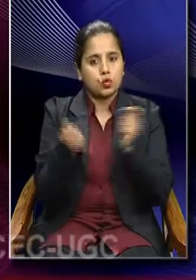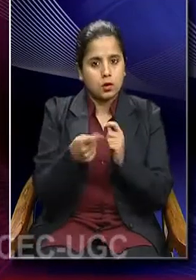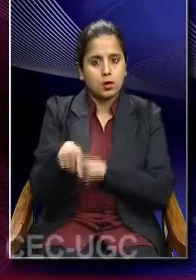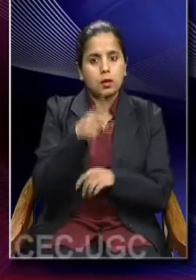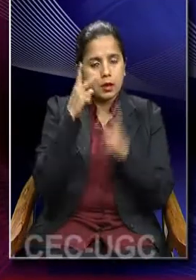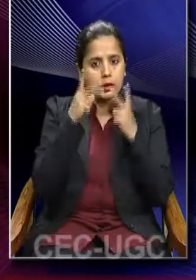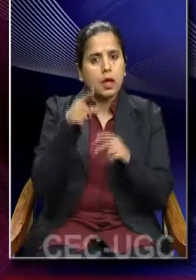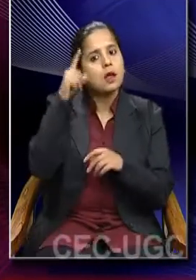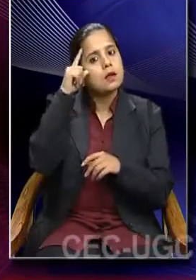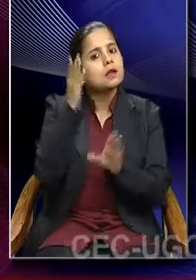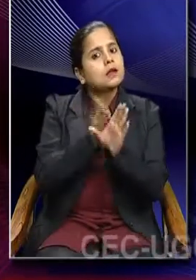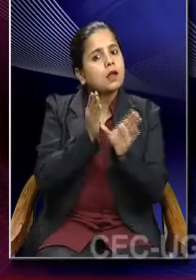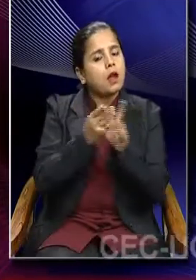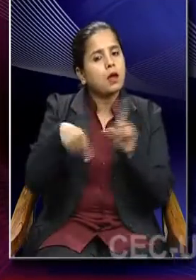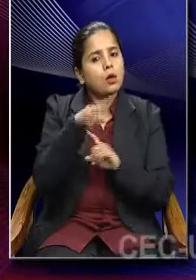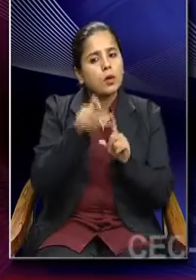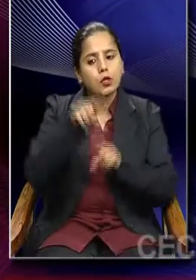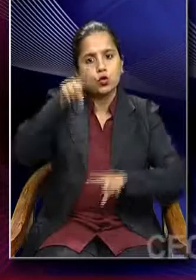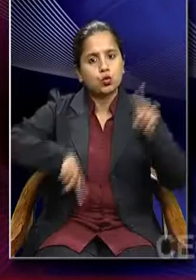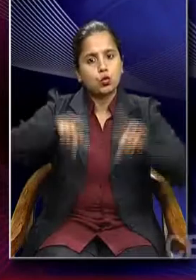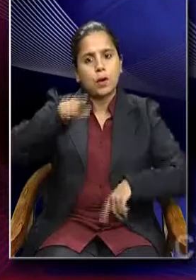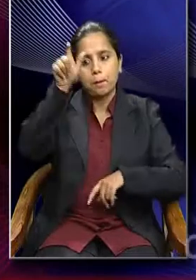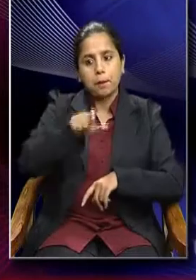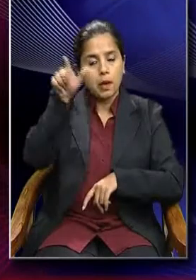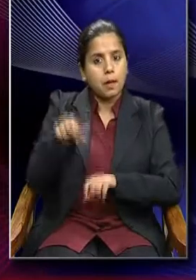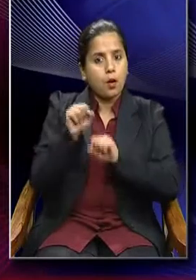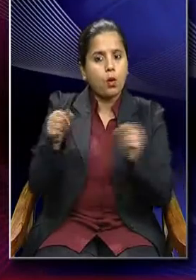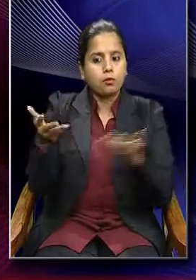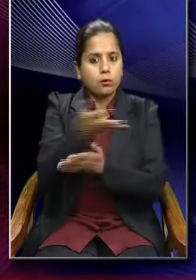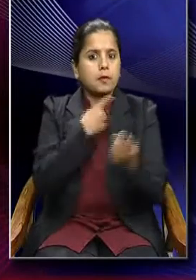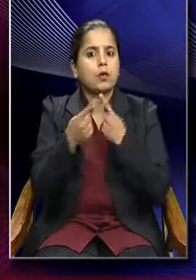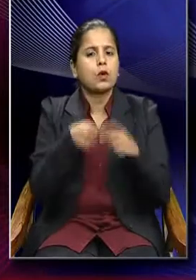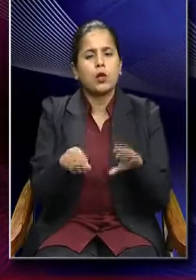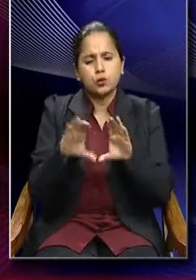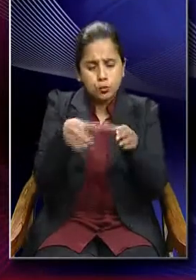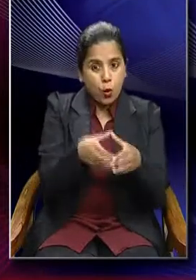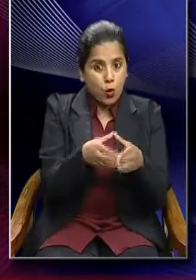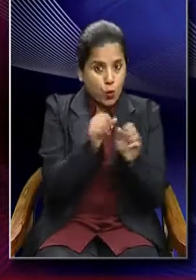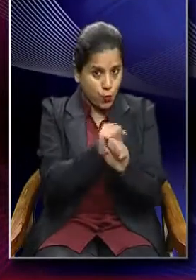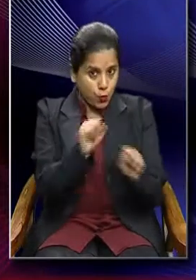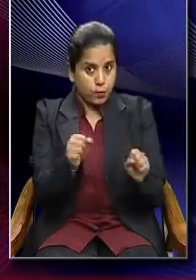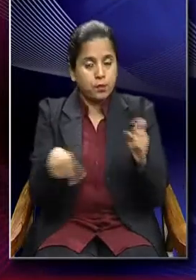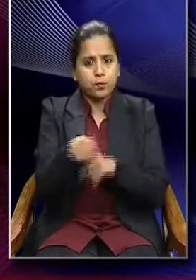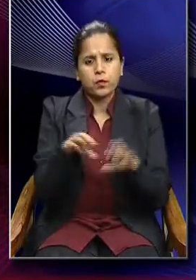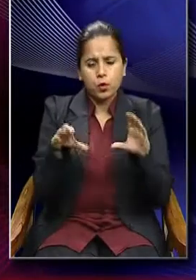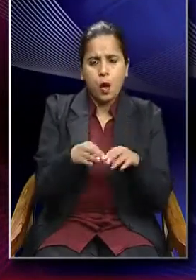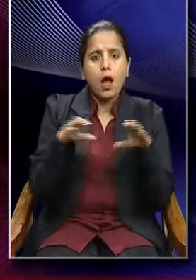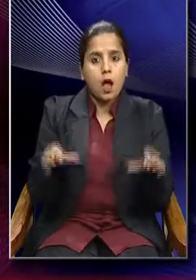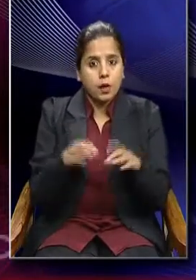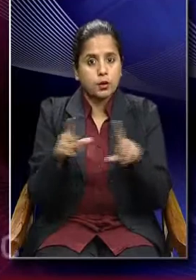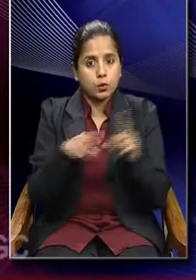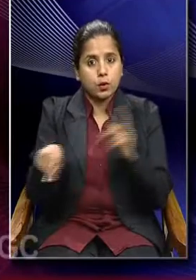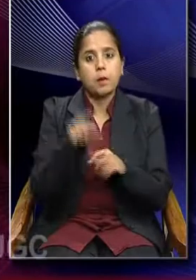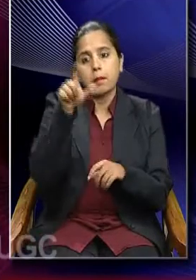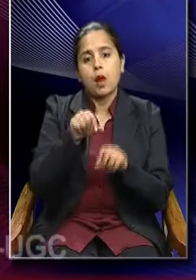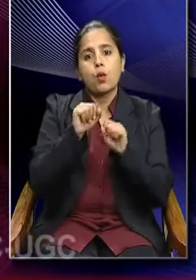looking at psychological dynamics of individual interacting in small group. small actions, individual